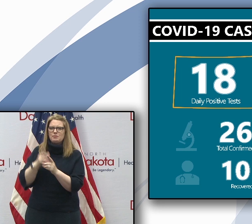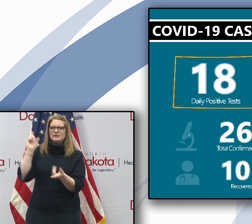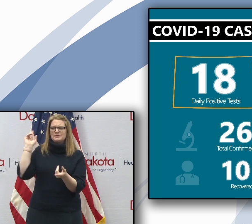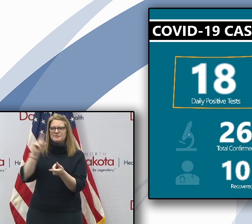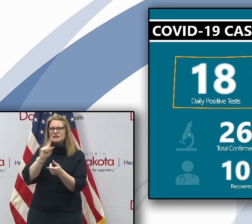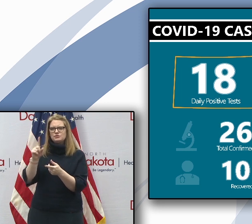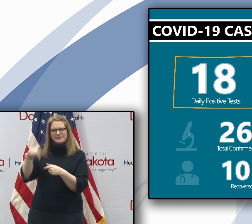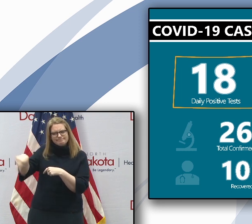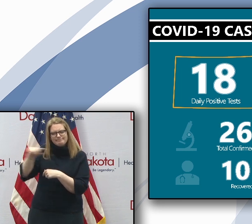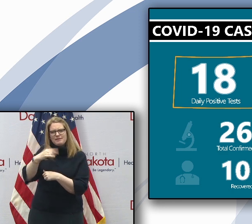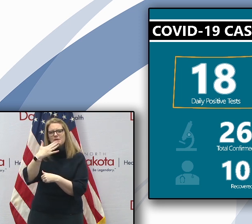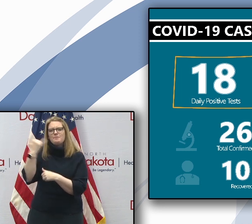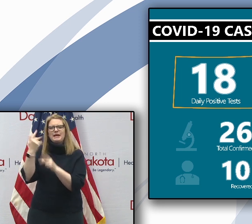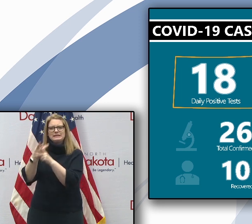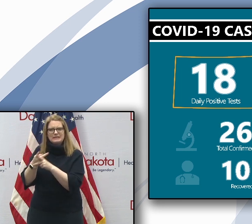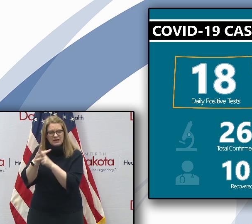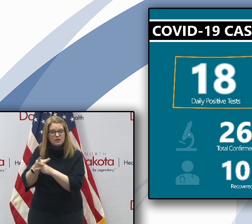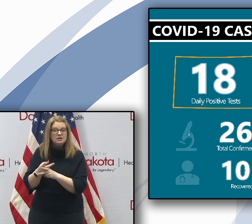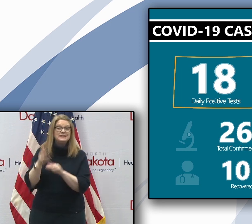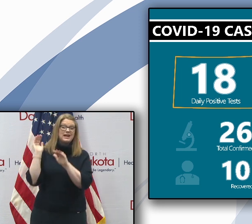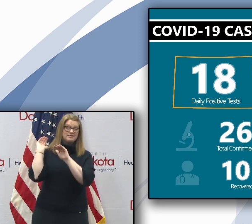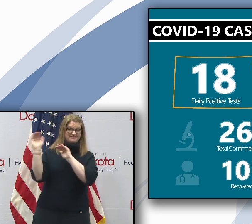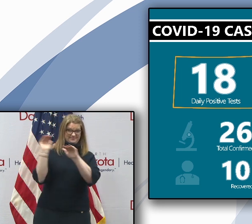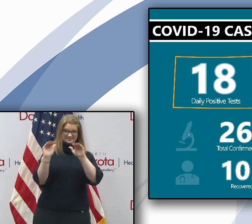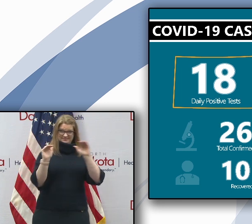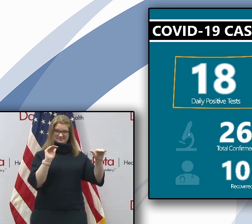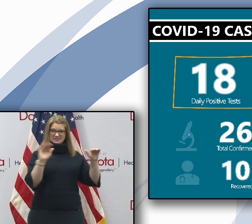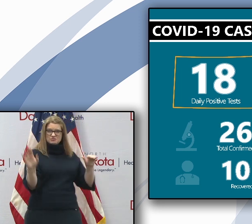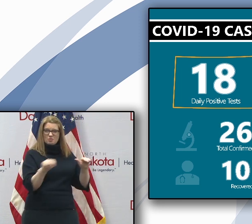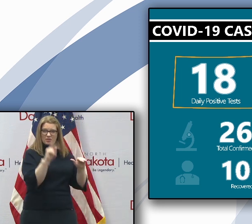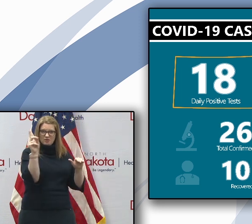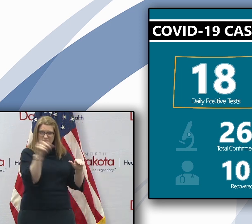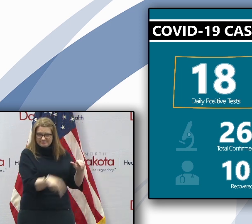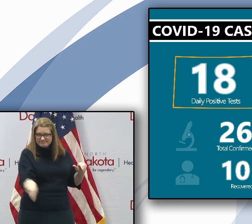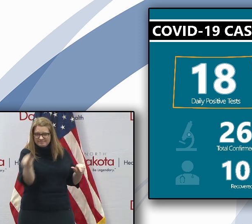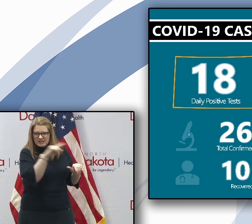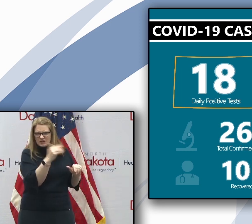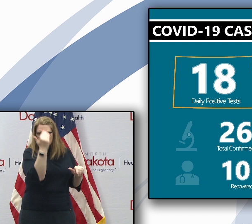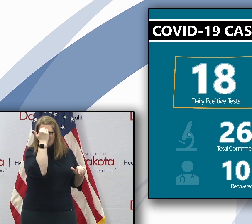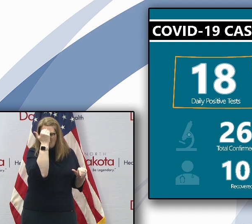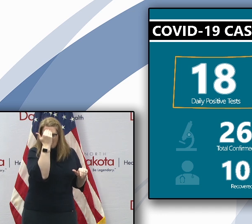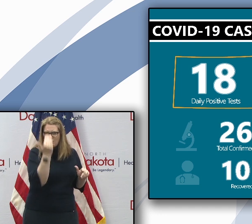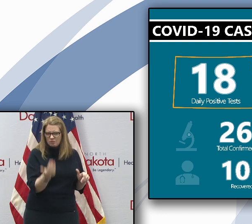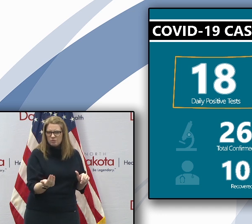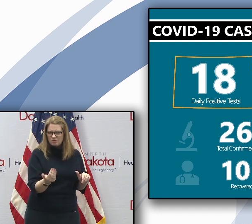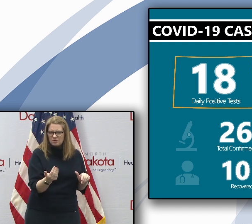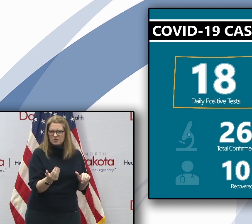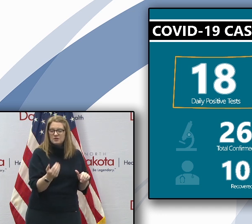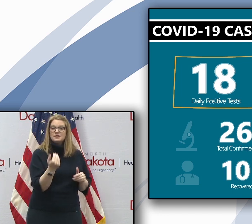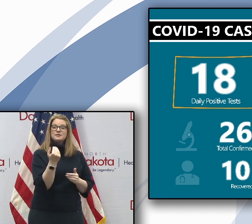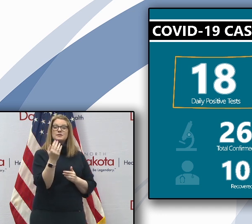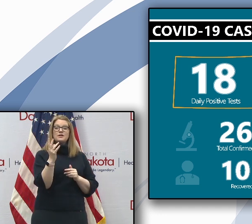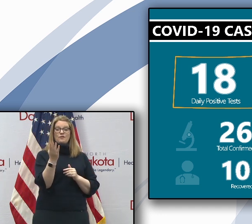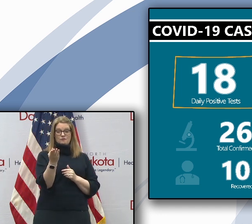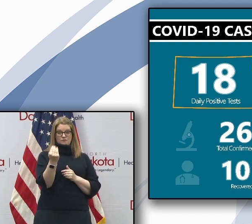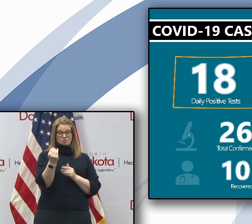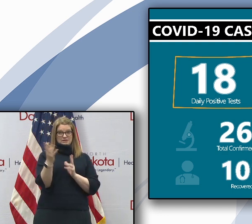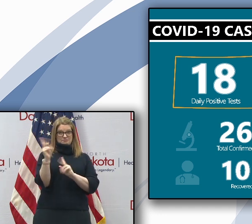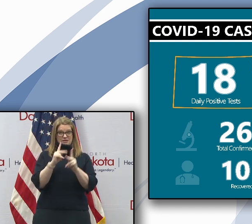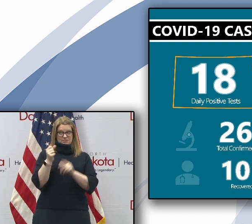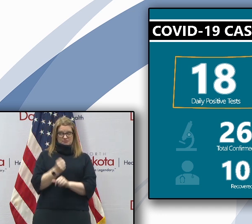I want North Dakotans to know and understand that with 14, 14 people hospitalized,